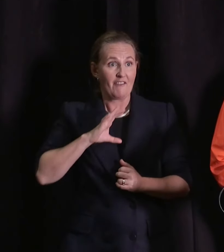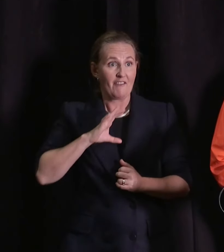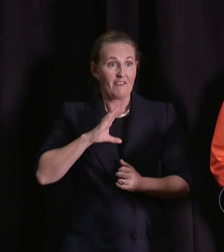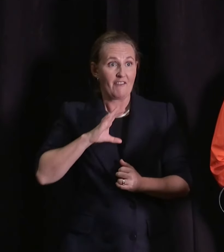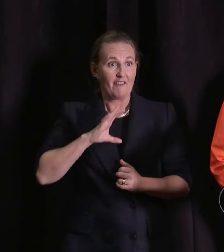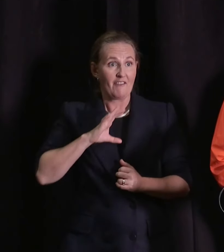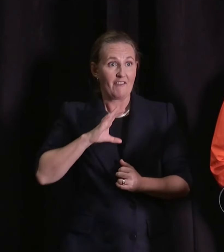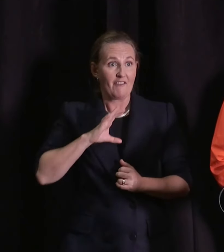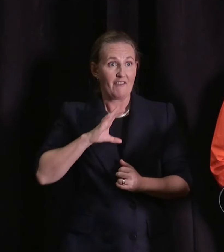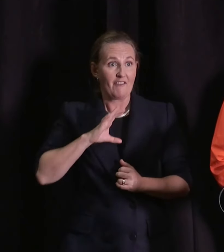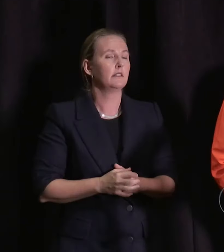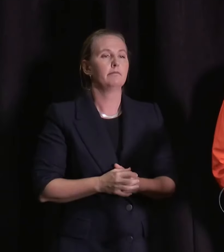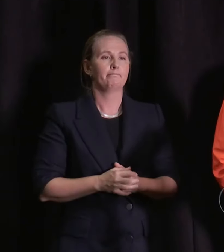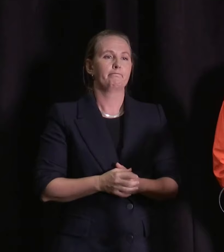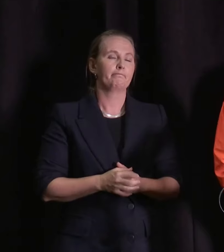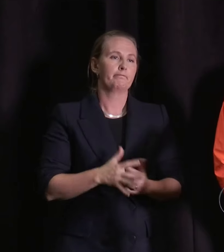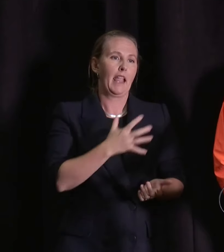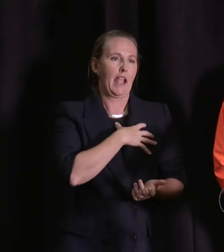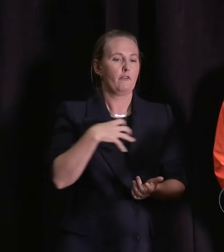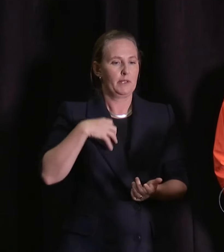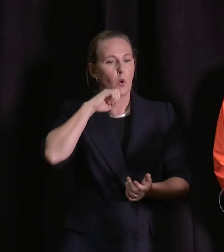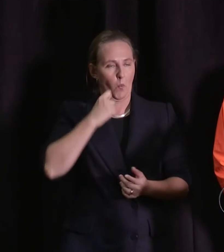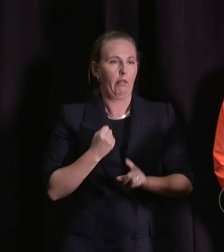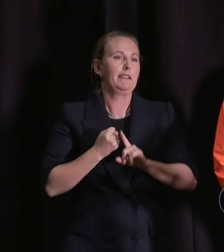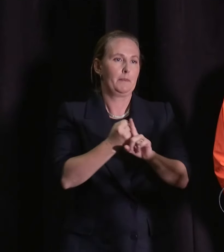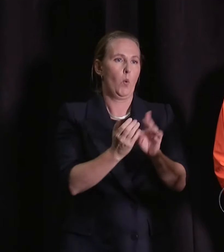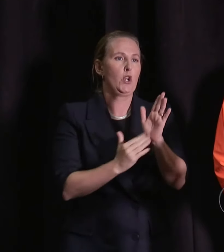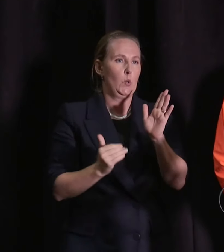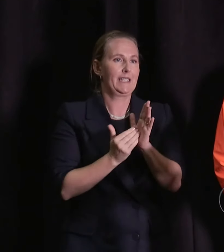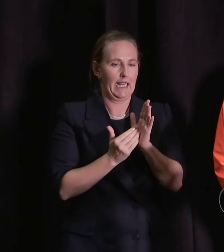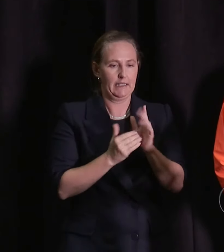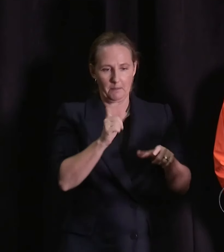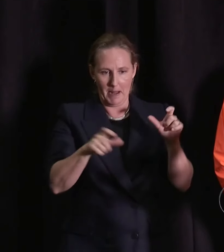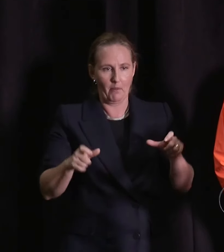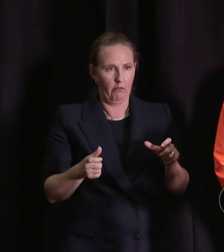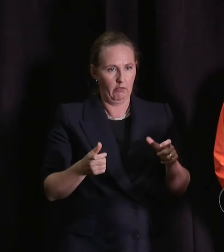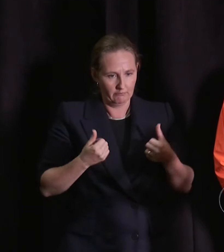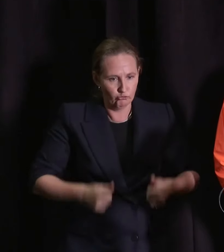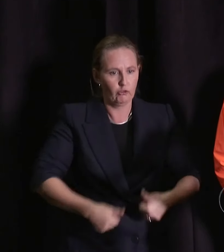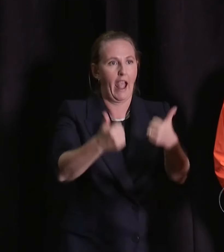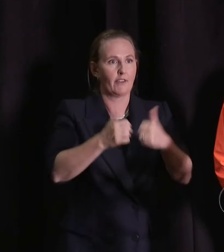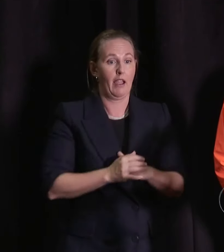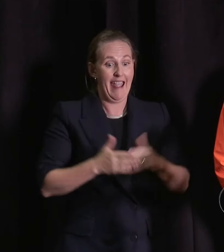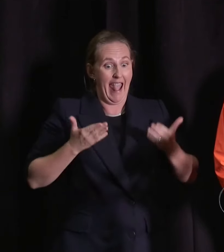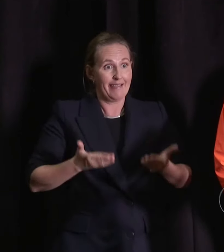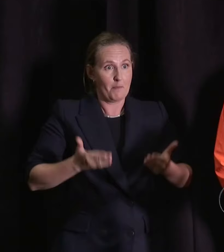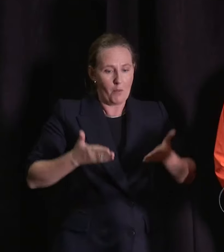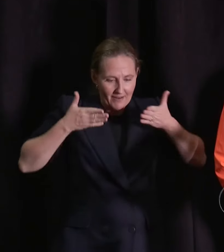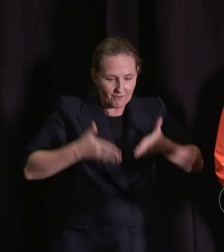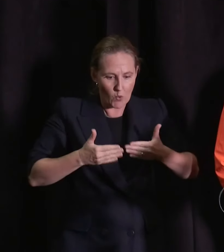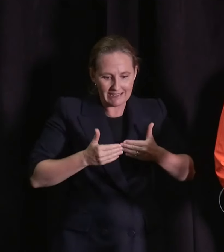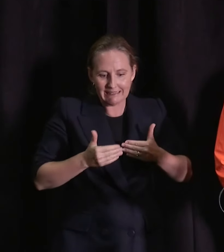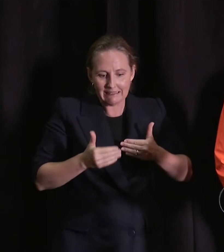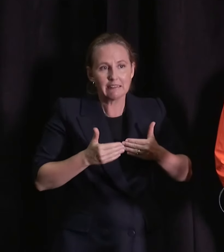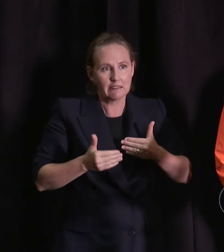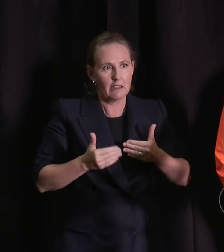We will do what we need to do in order to support New Zealanders through this. Our focus right now is on the immediate response. It's on making sure that people have a roof